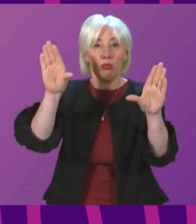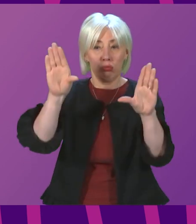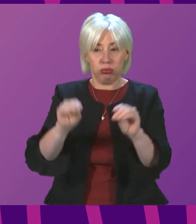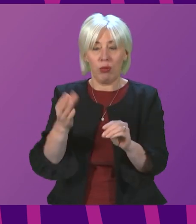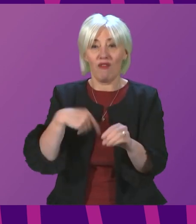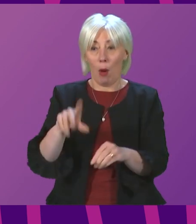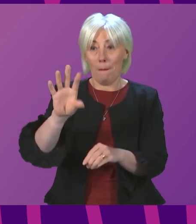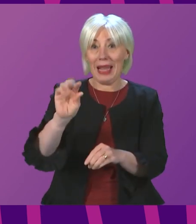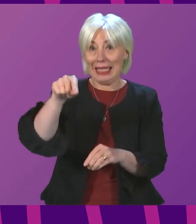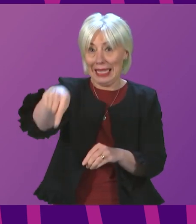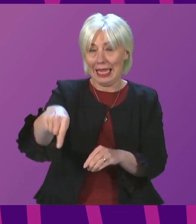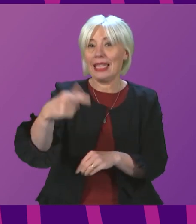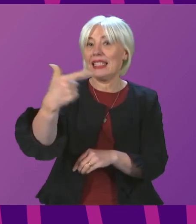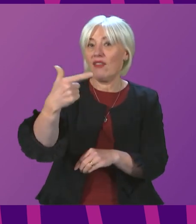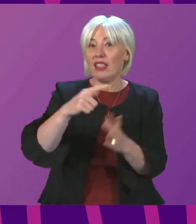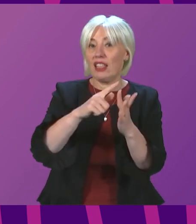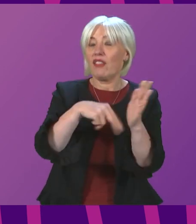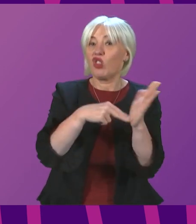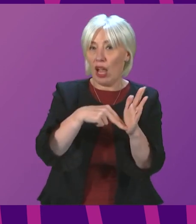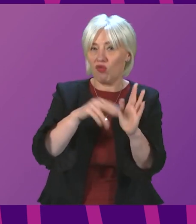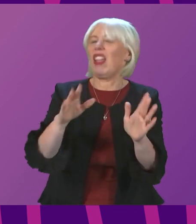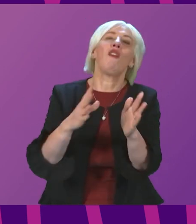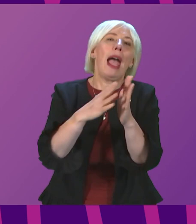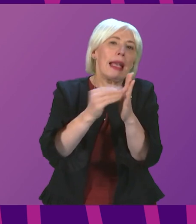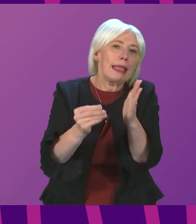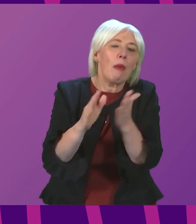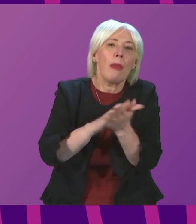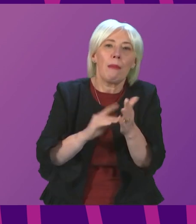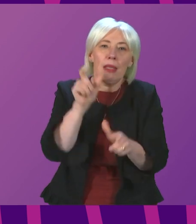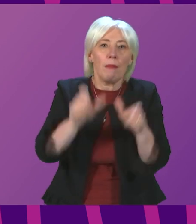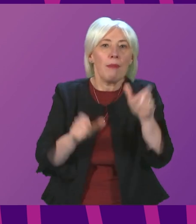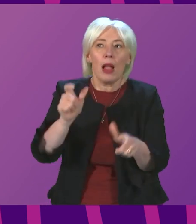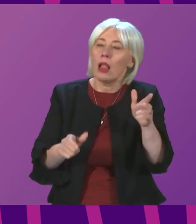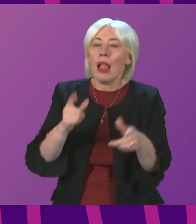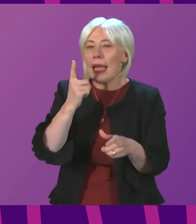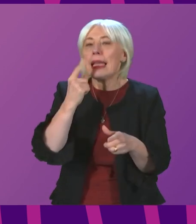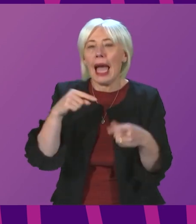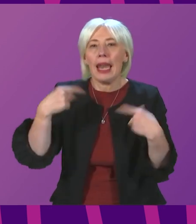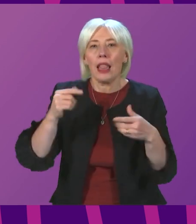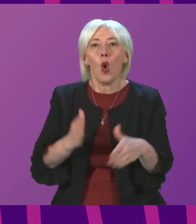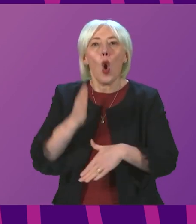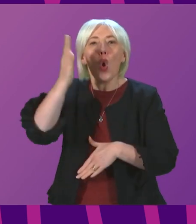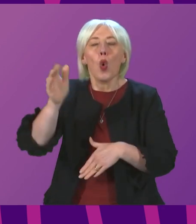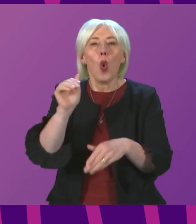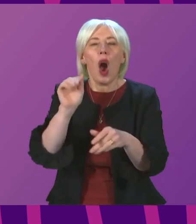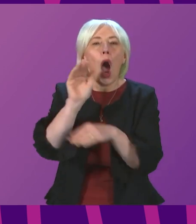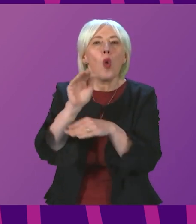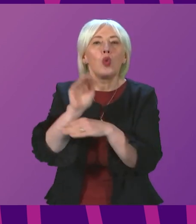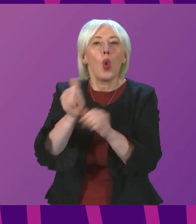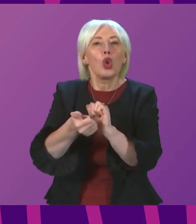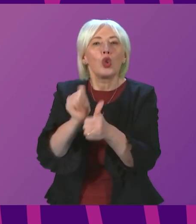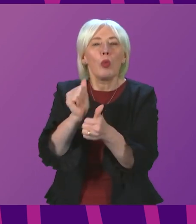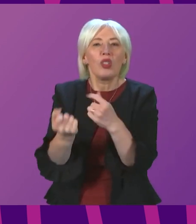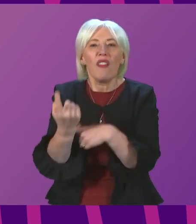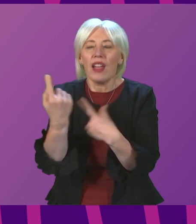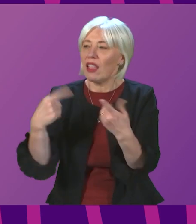Monday, 17 January. That means, for example, that spectators will be permitted again at major outdoor sporting events, including